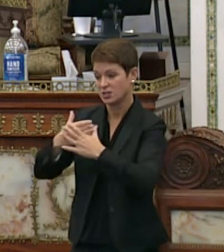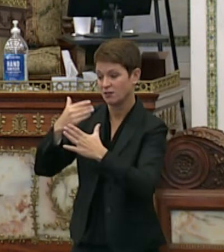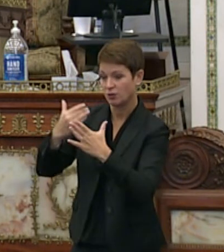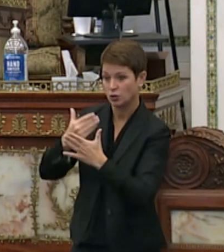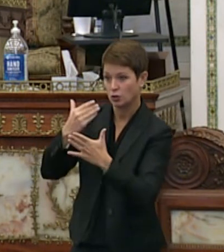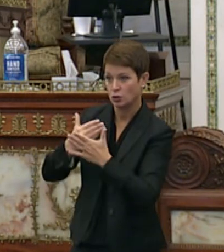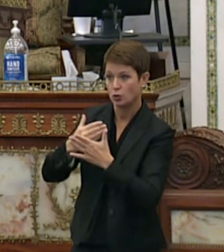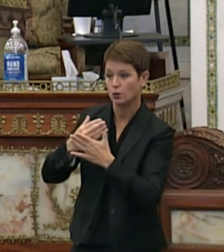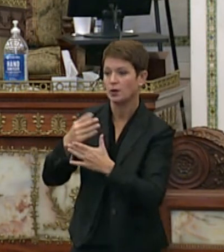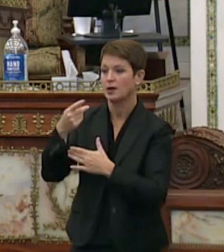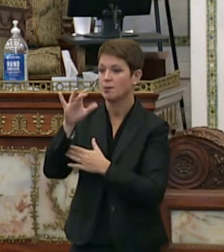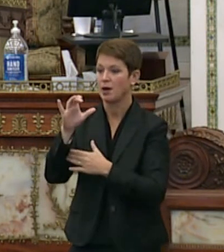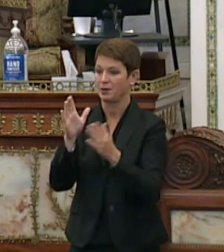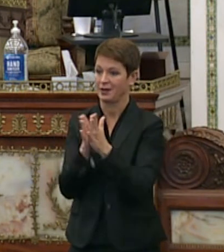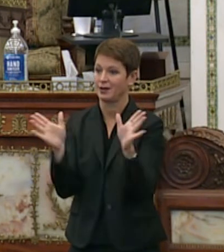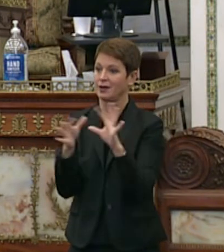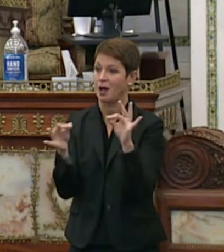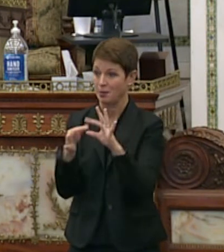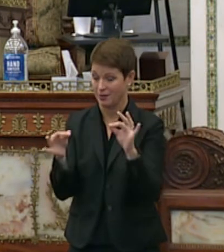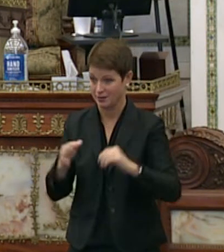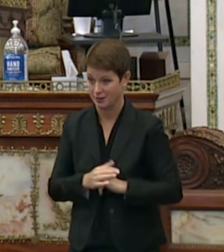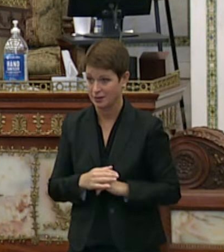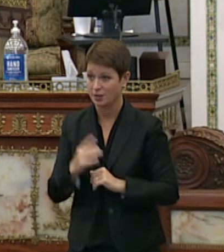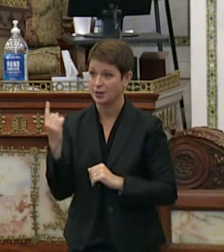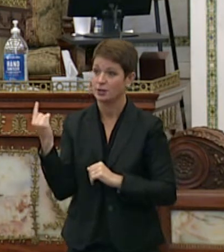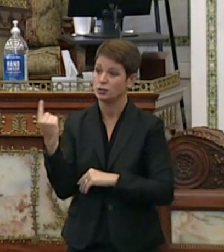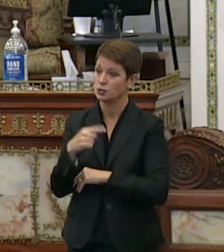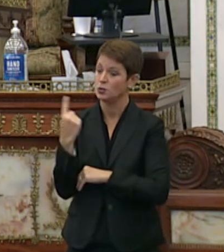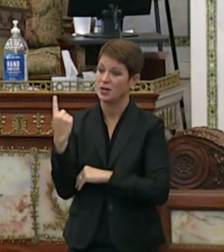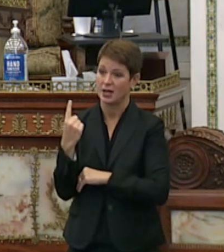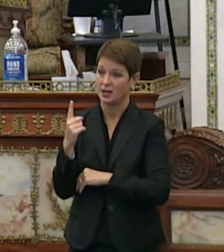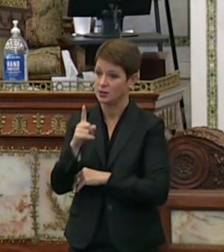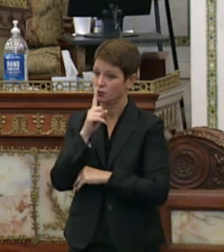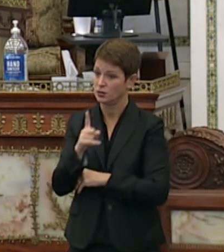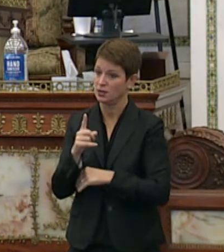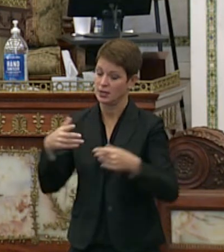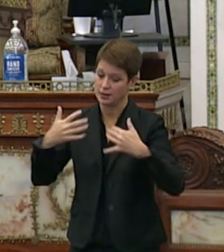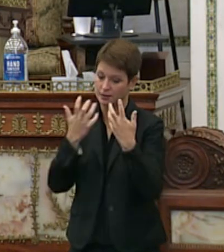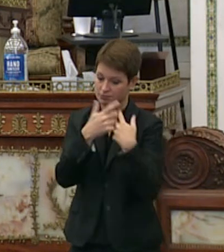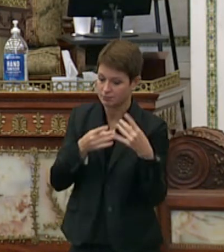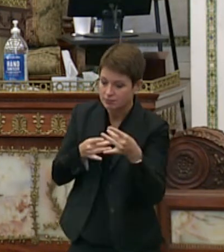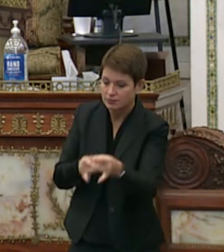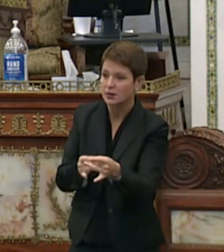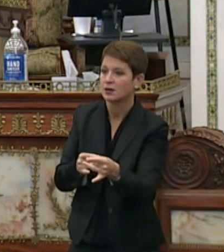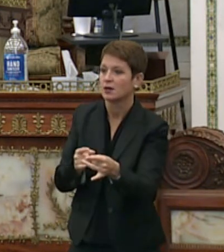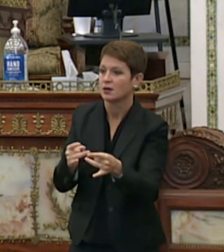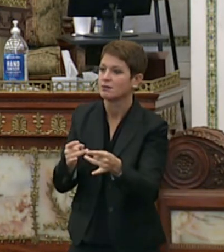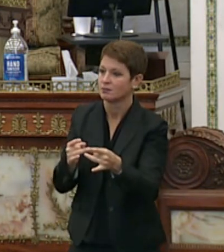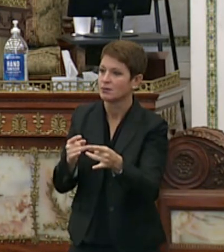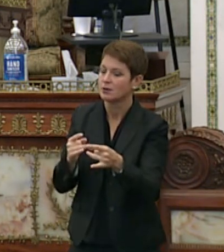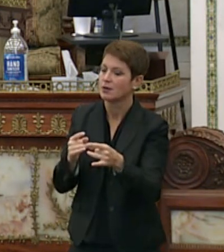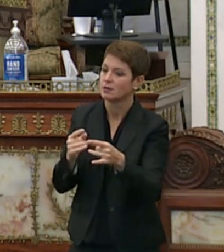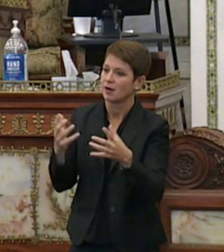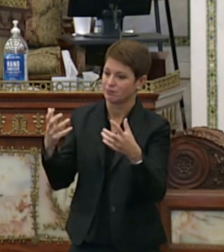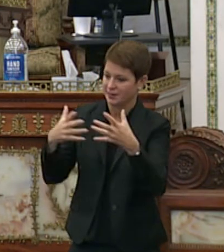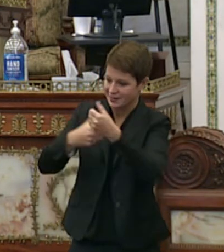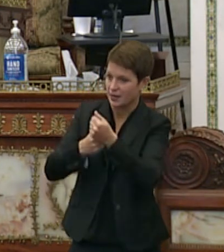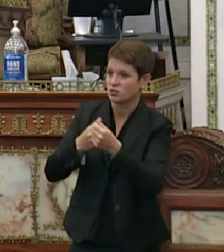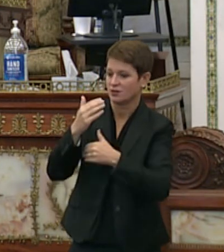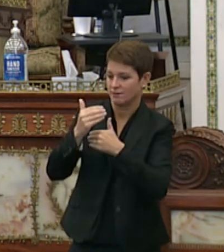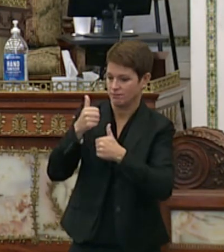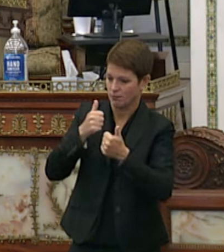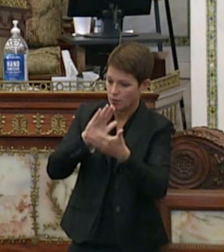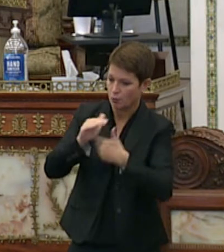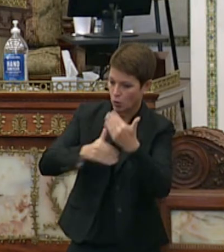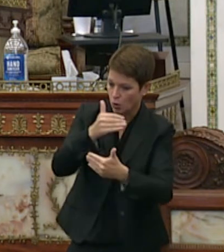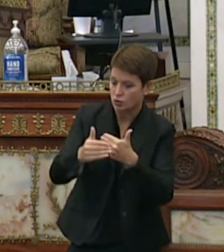approach to public comment today is a streamlined version of our typical council session and we are only going to